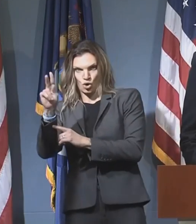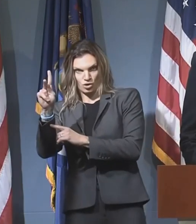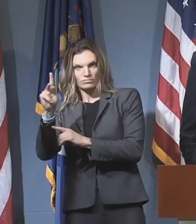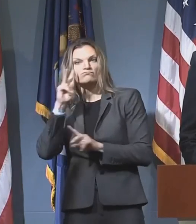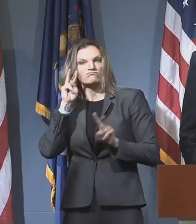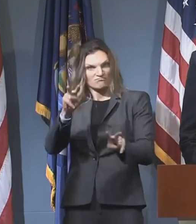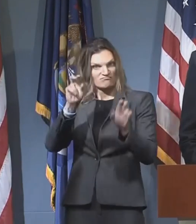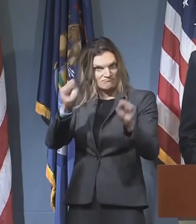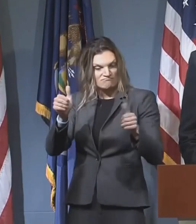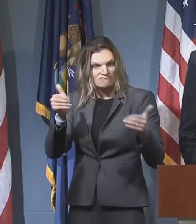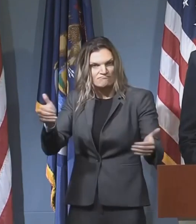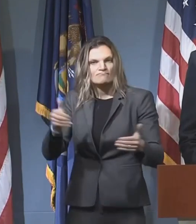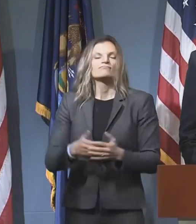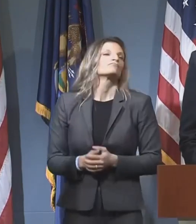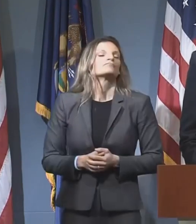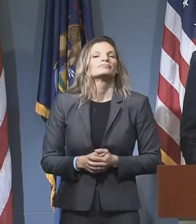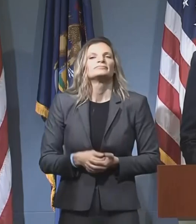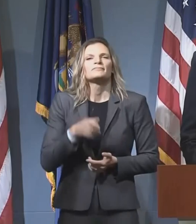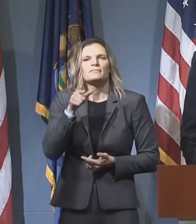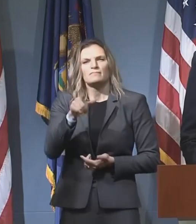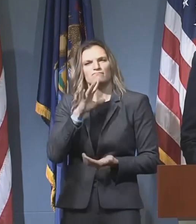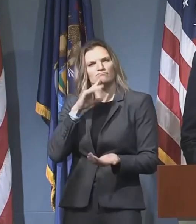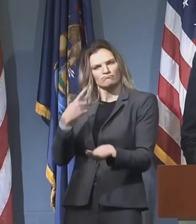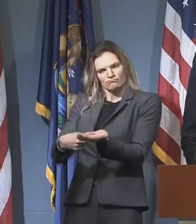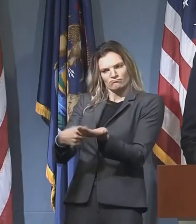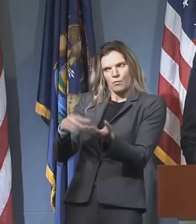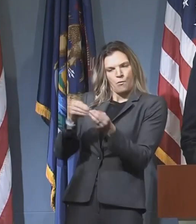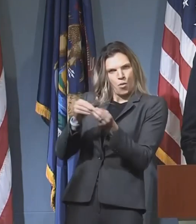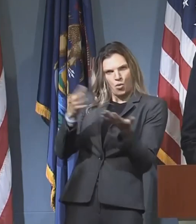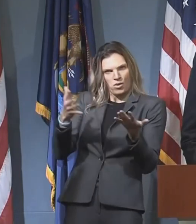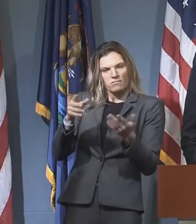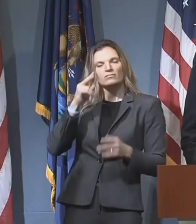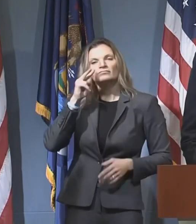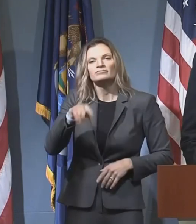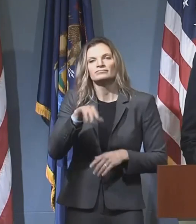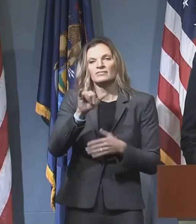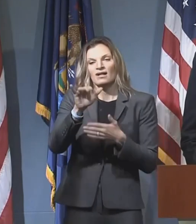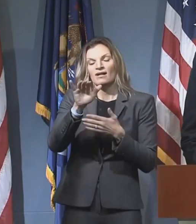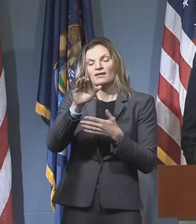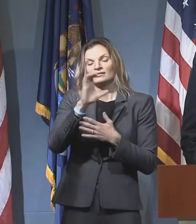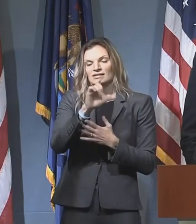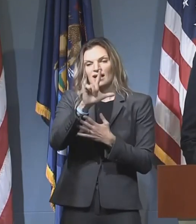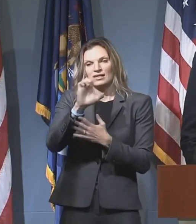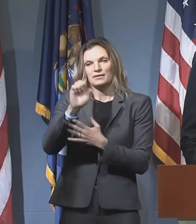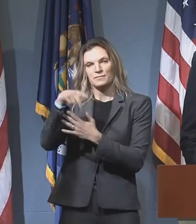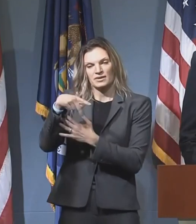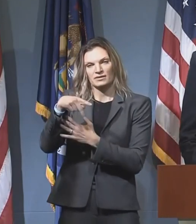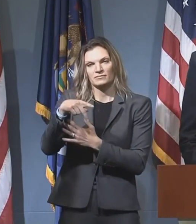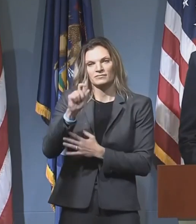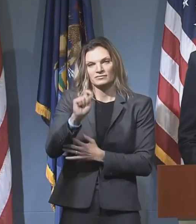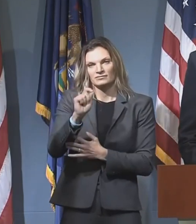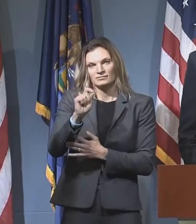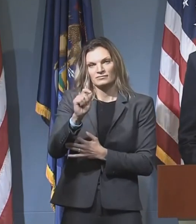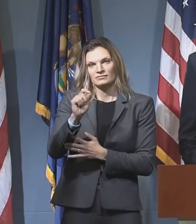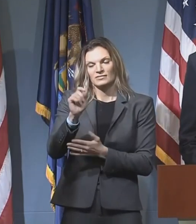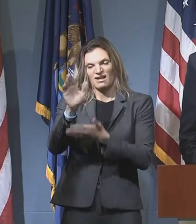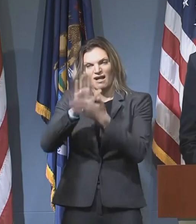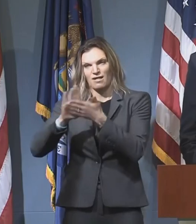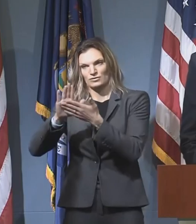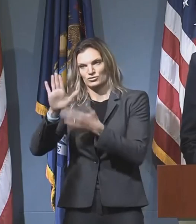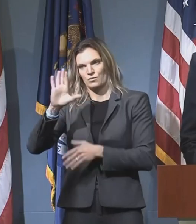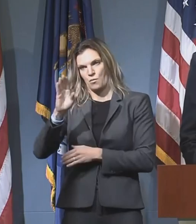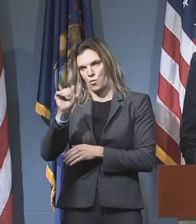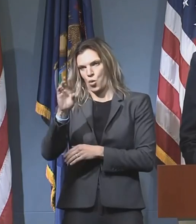And to learn more about the college-level examination program, visit the College Board's website at clep.collegeboard